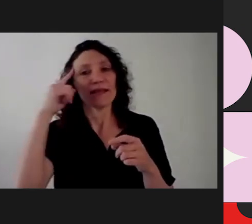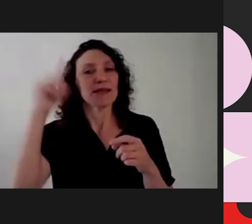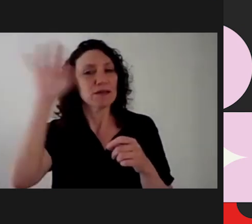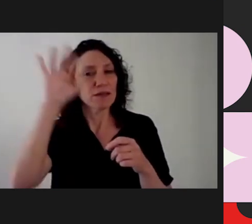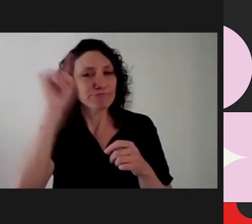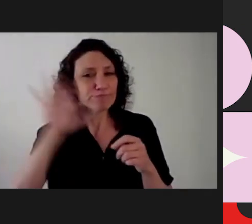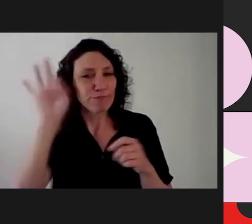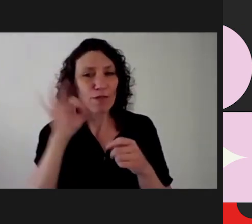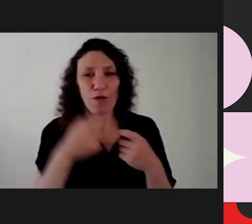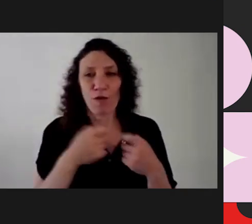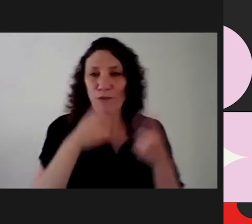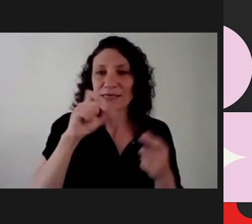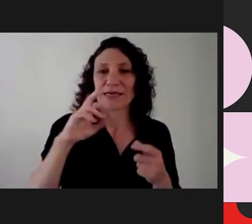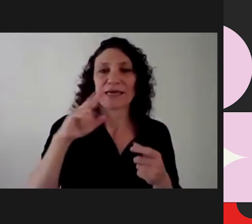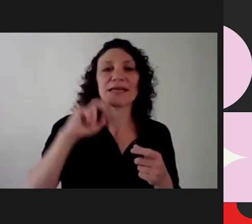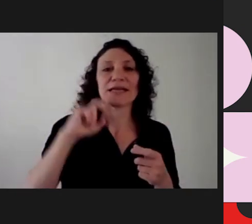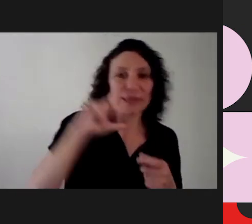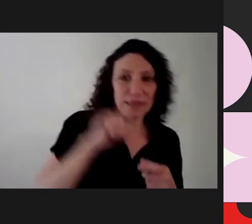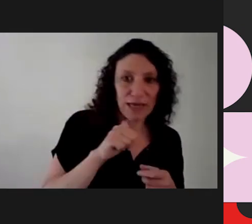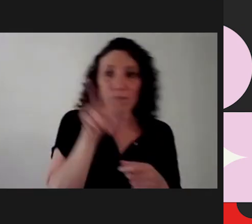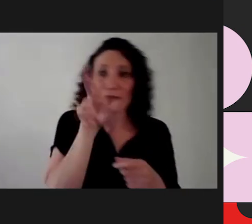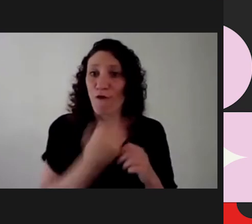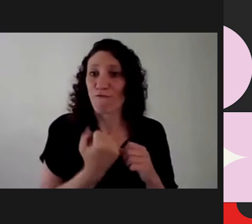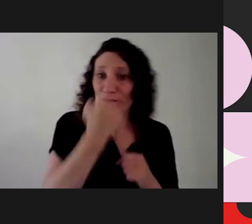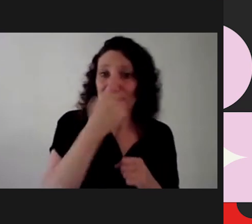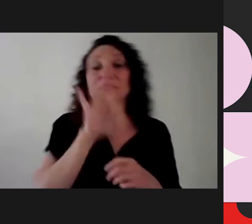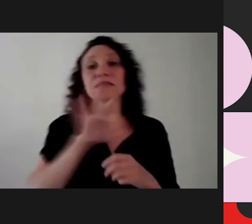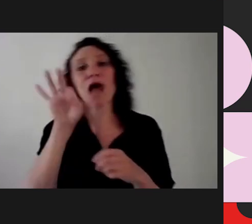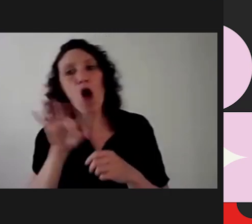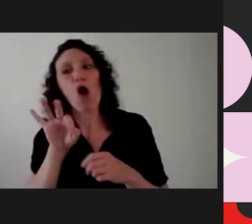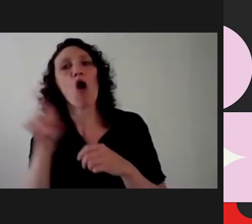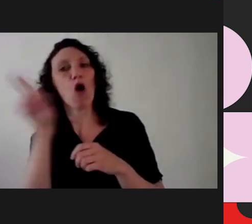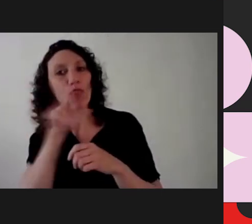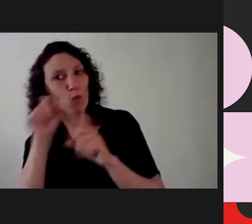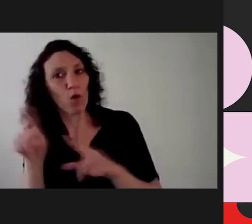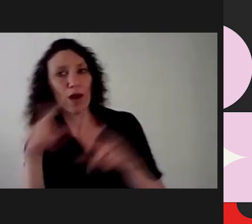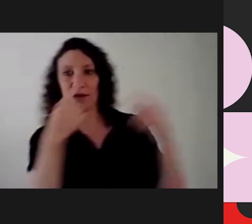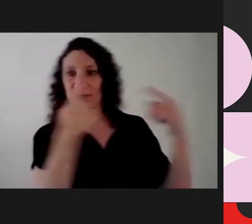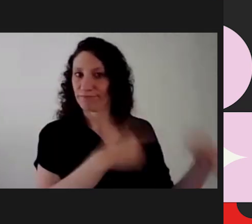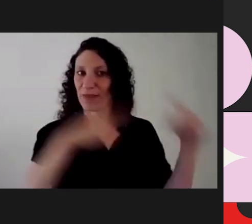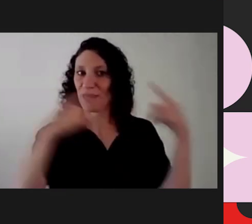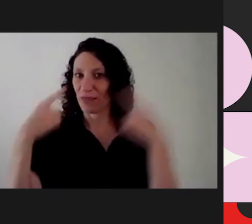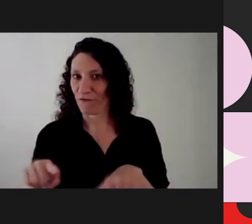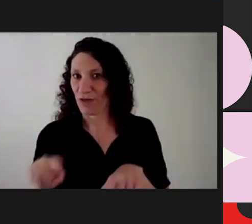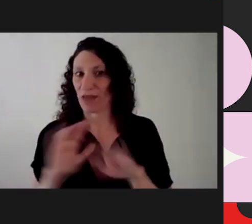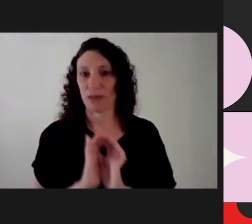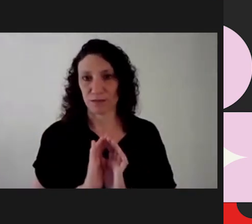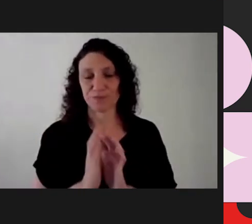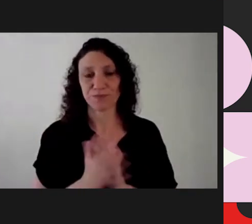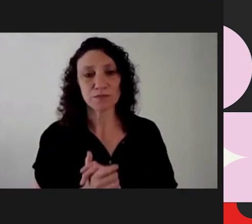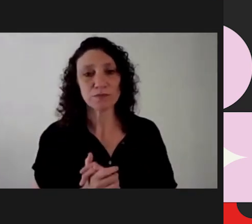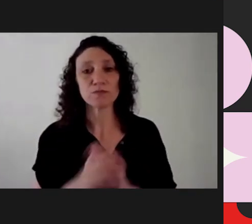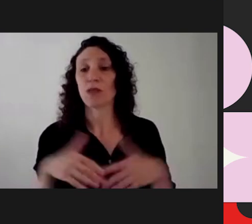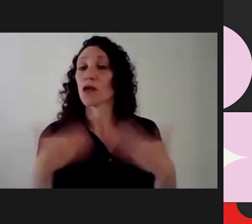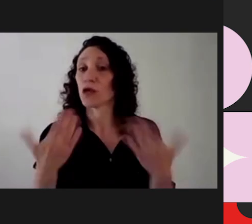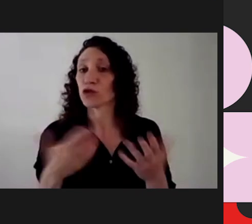are not the same, even though any critic might assume significance linked to gender and